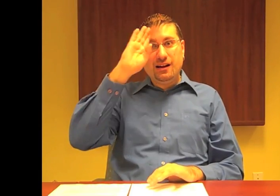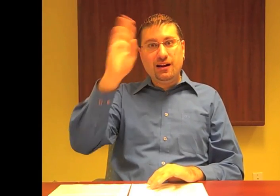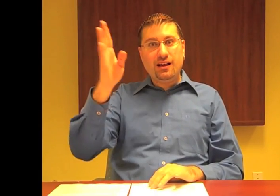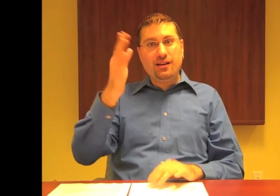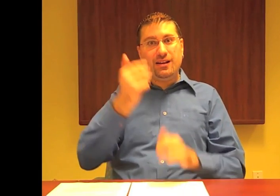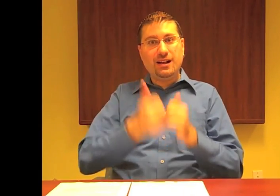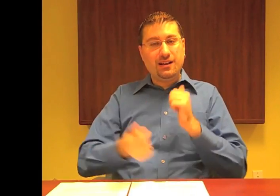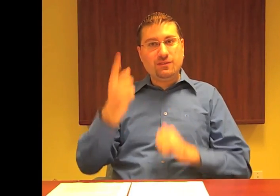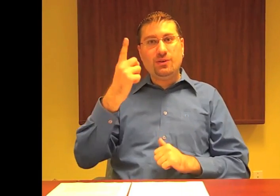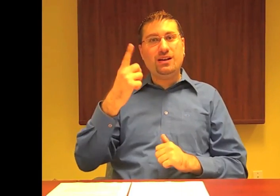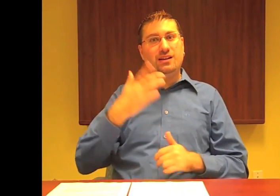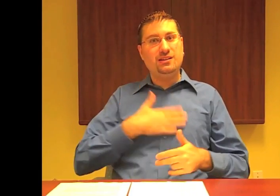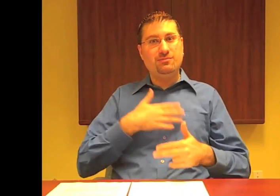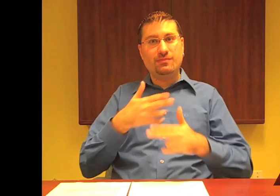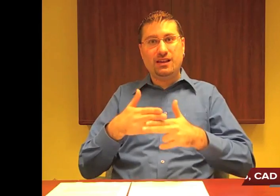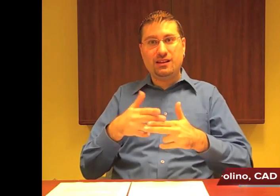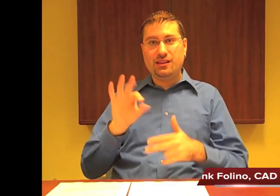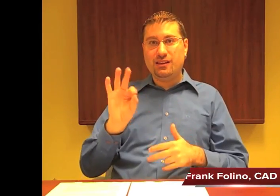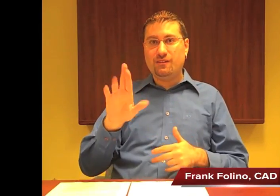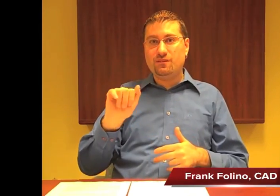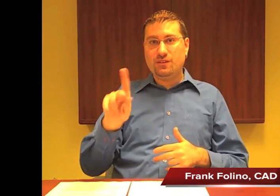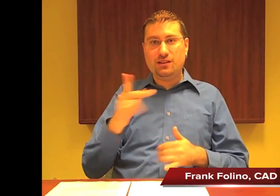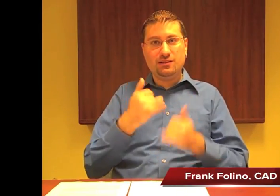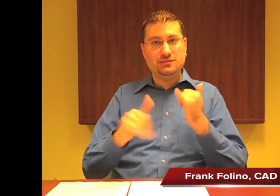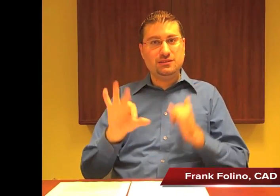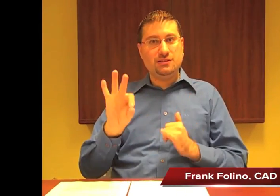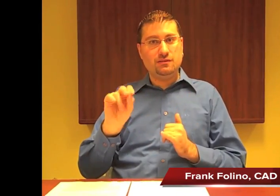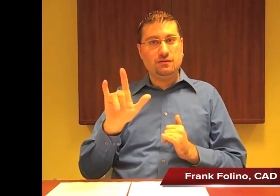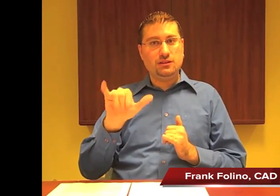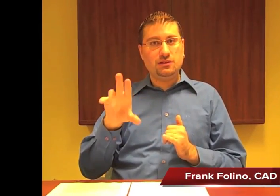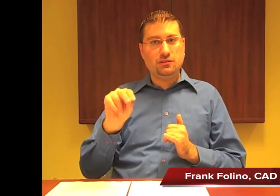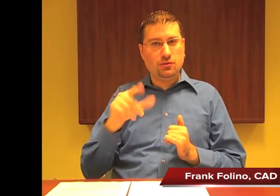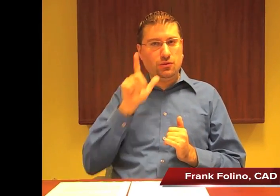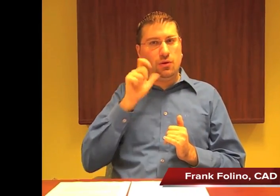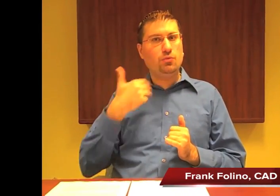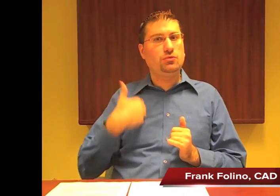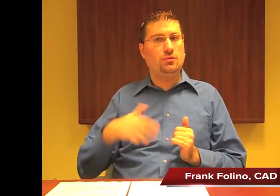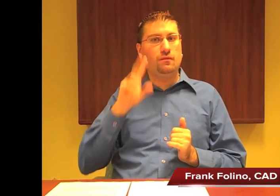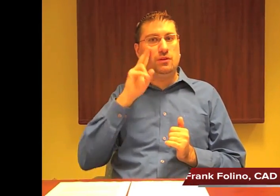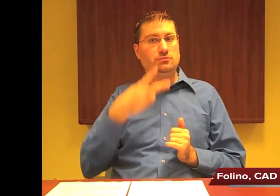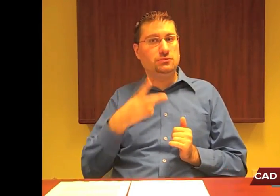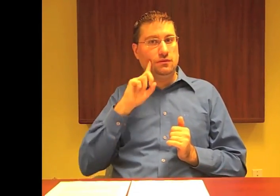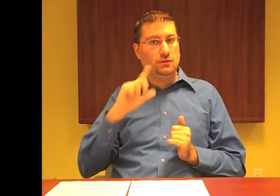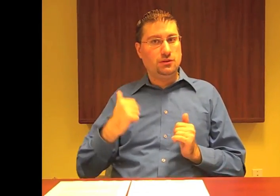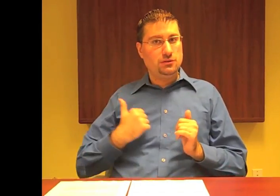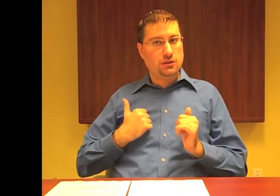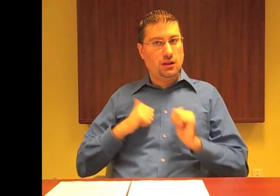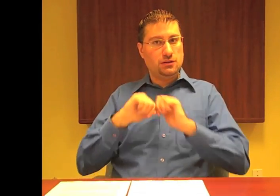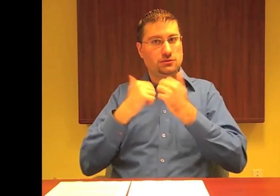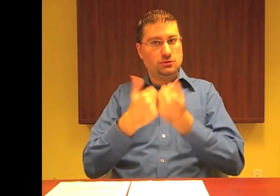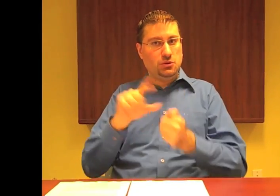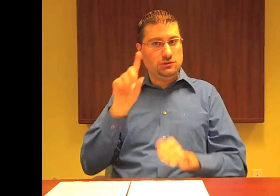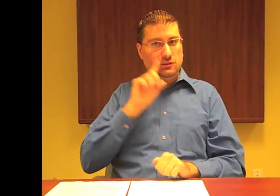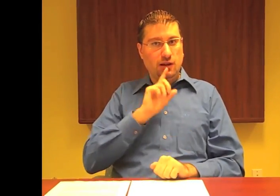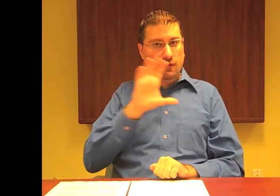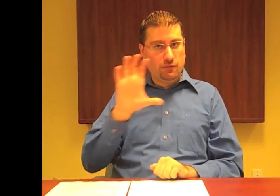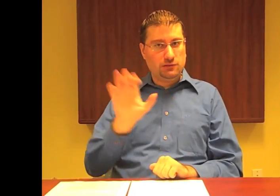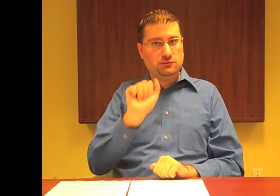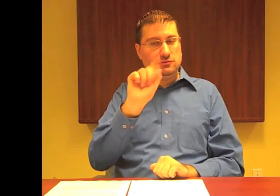Hello, everyone. My name is Frank Foligno. I am the Vice President of the Canadian Association